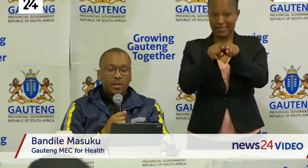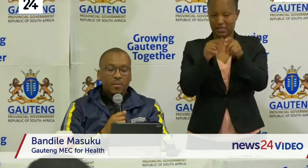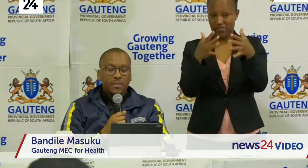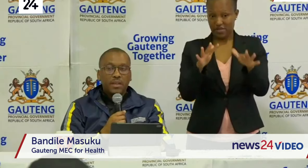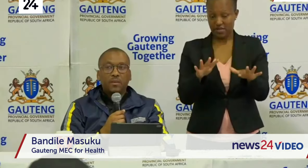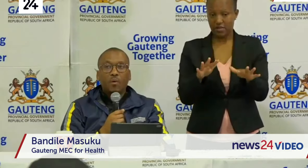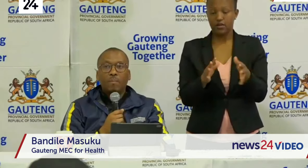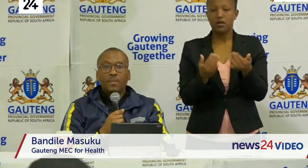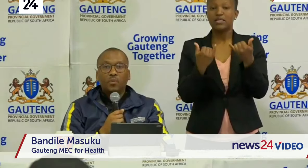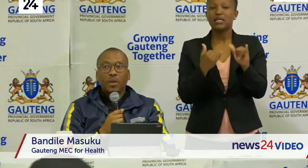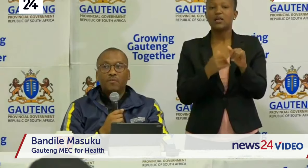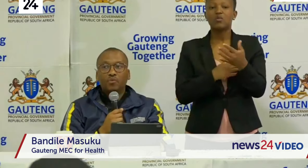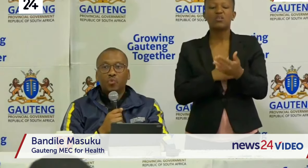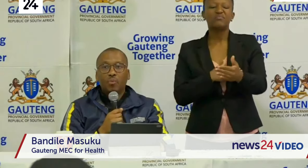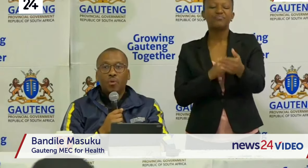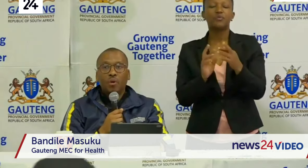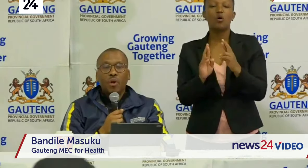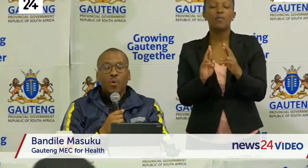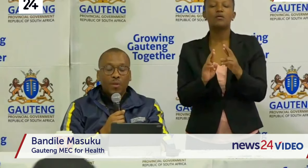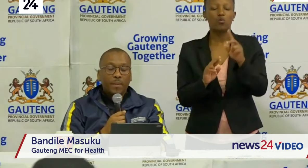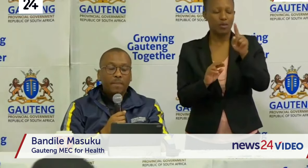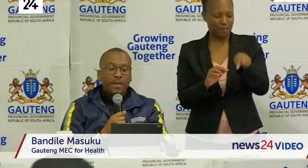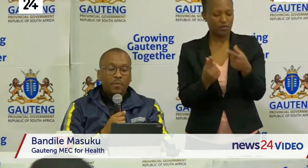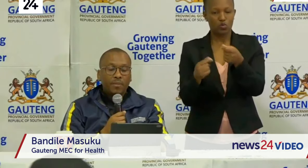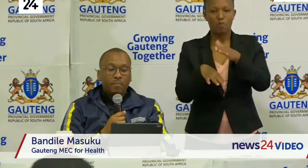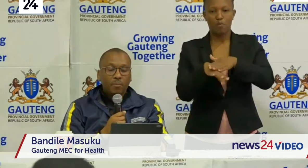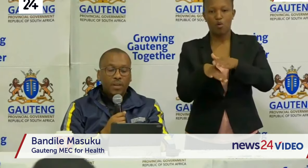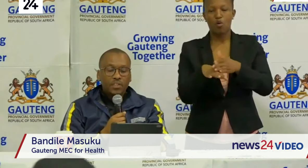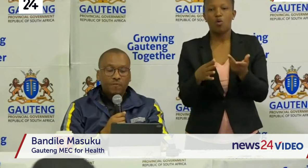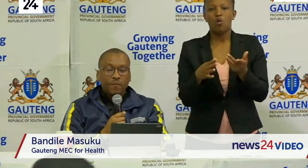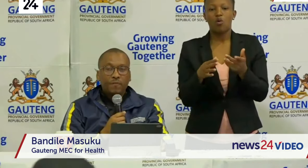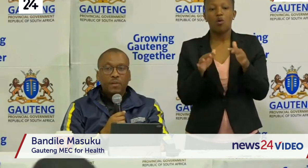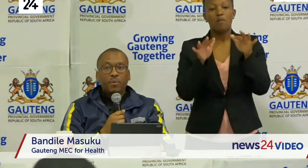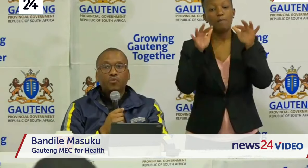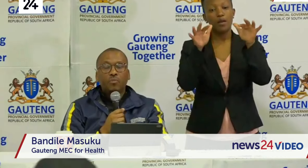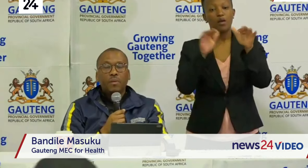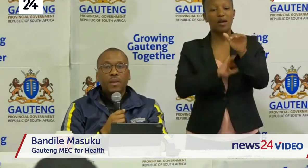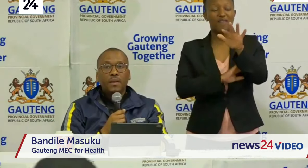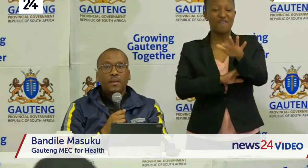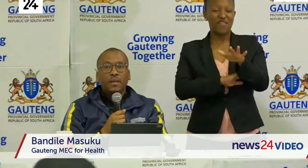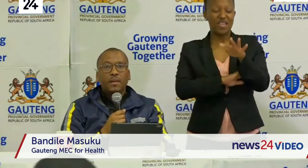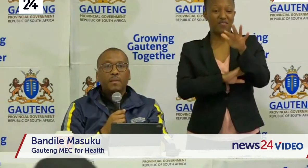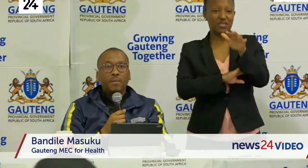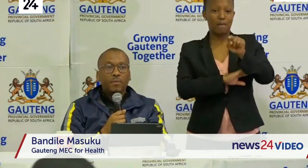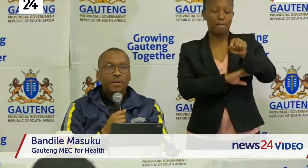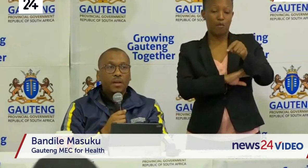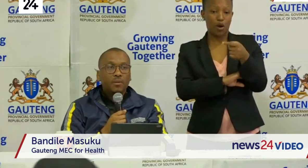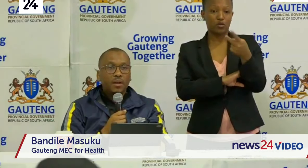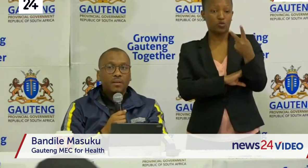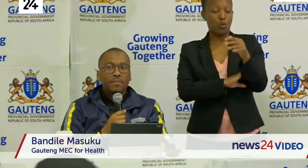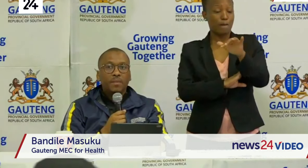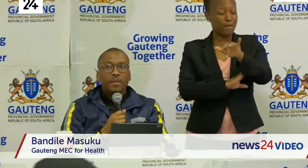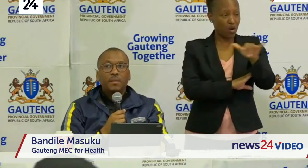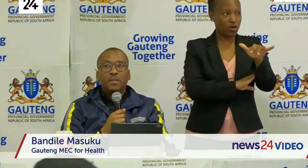are still hoping that we have to do more with a population of 15.2 million people in